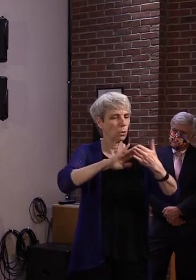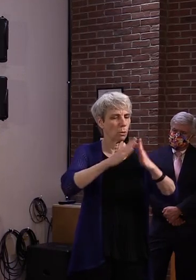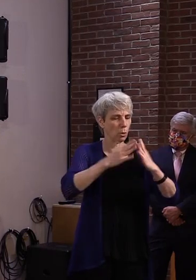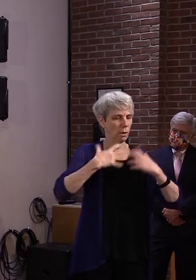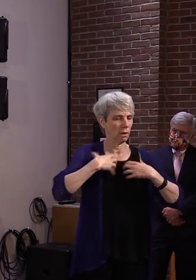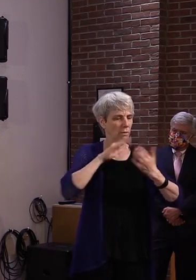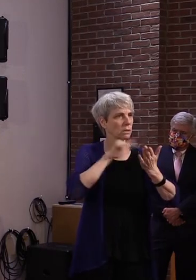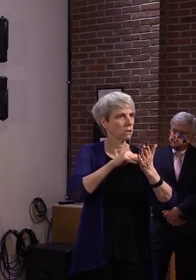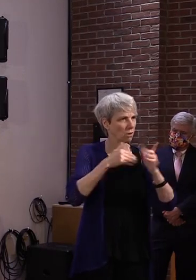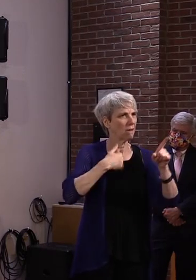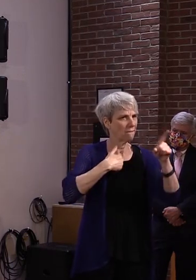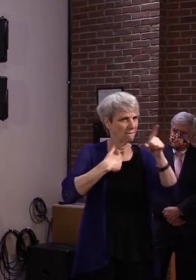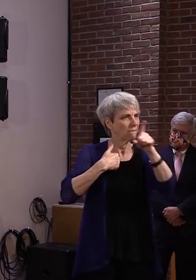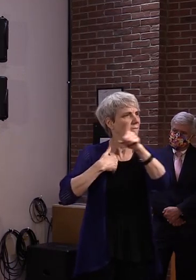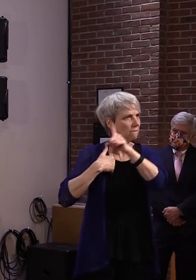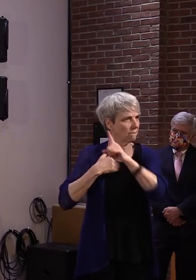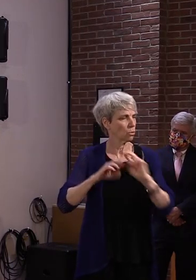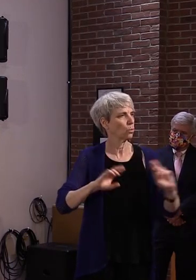whatever.